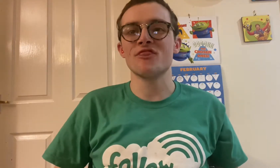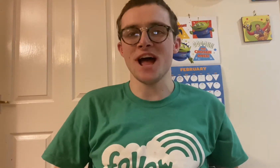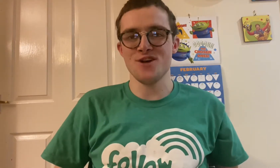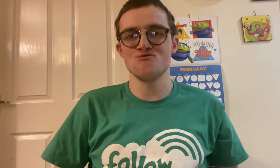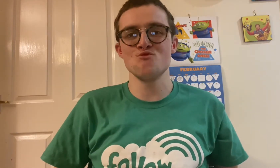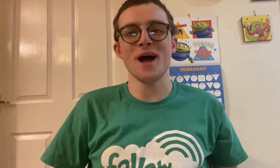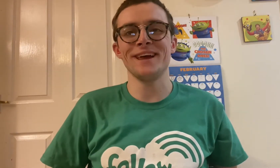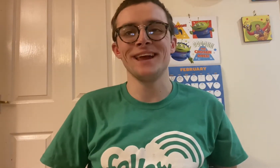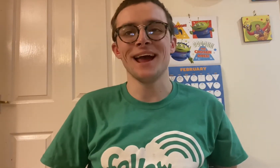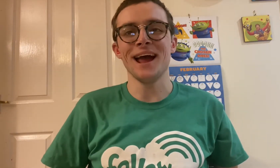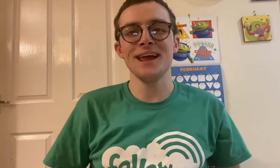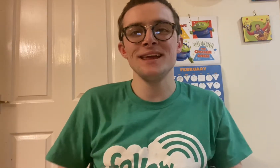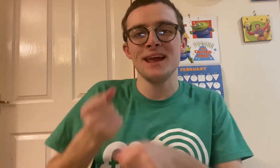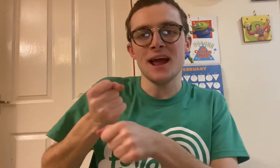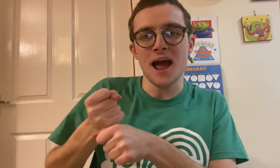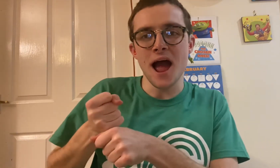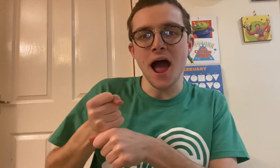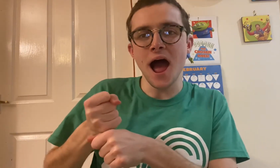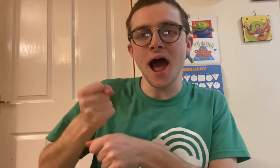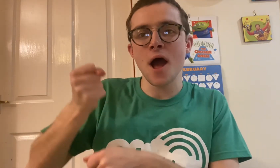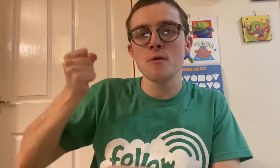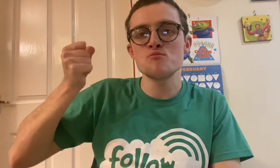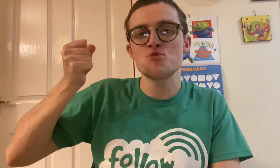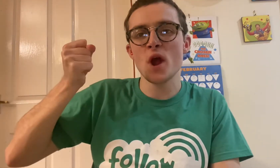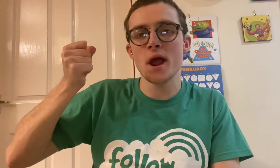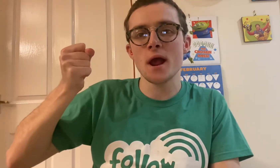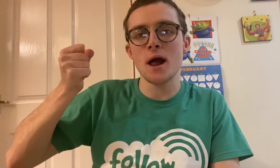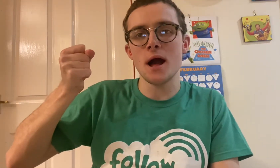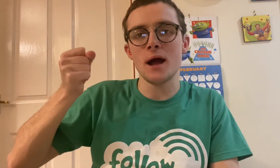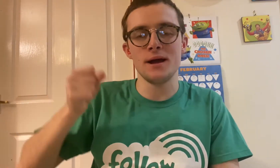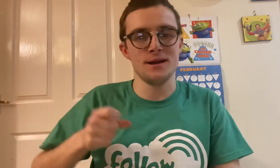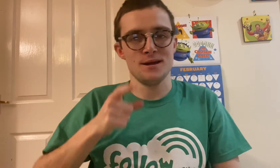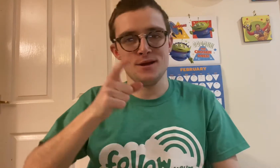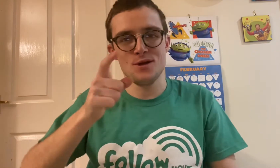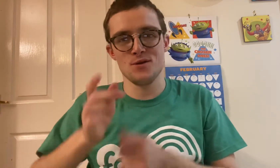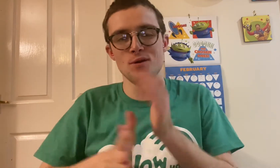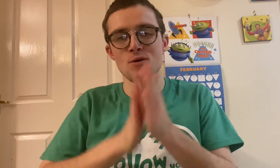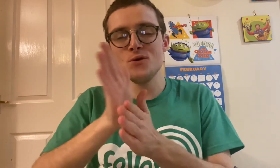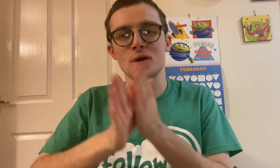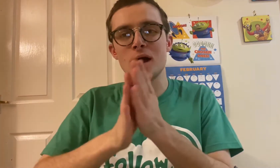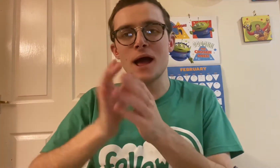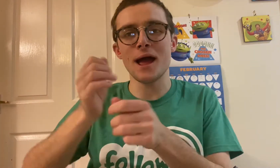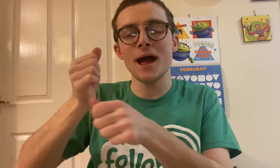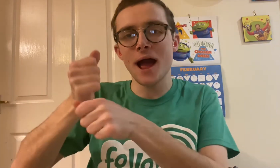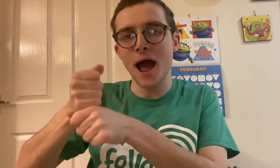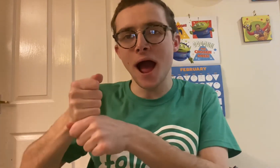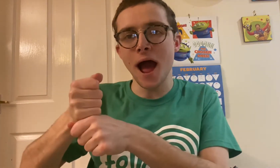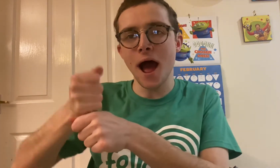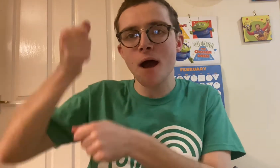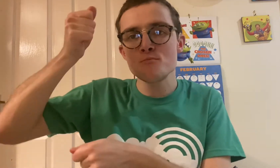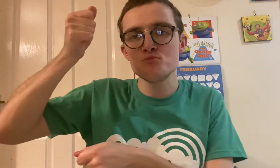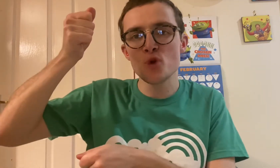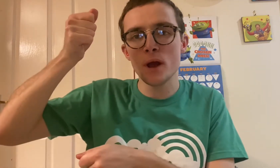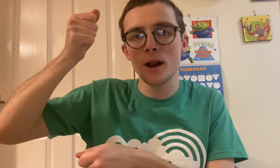That's right. I've been a... You got... I've been